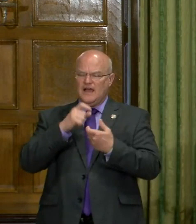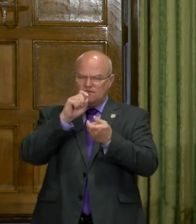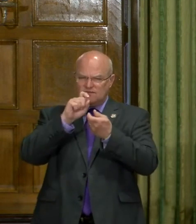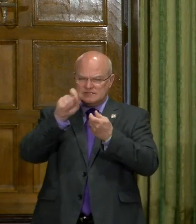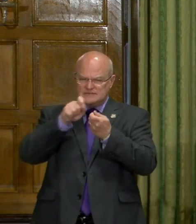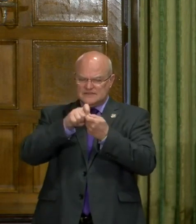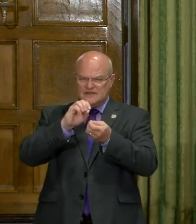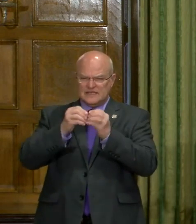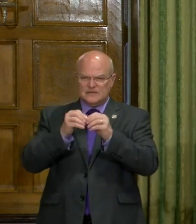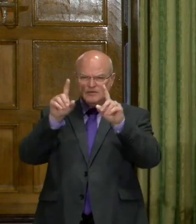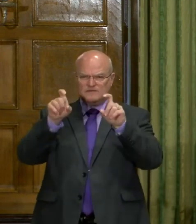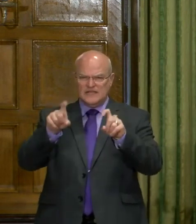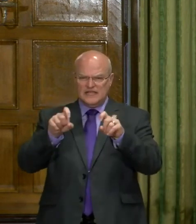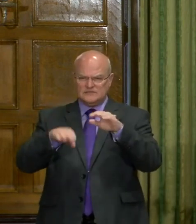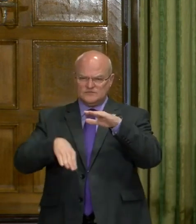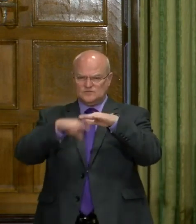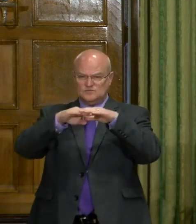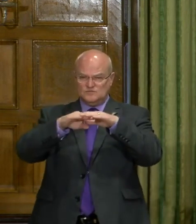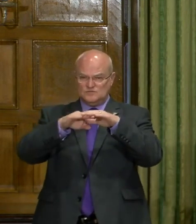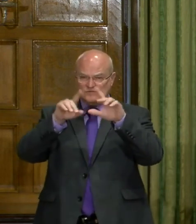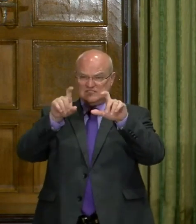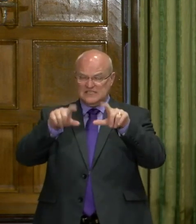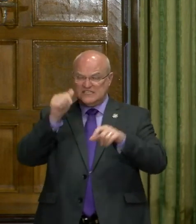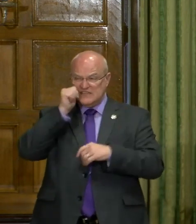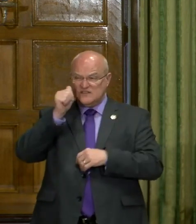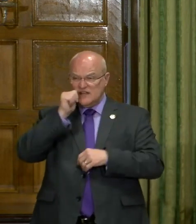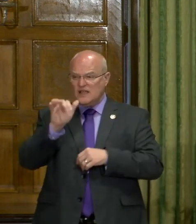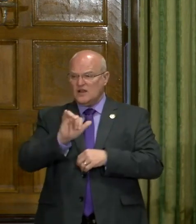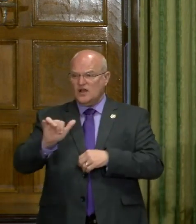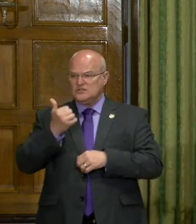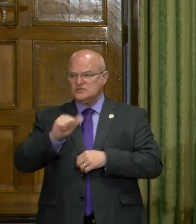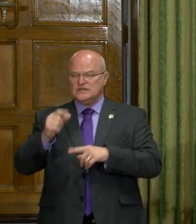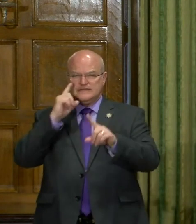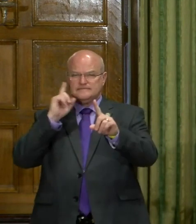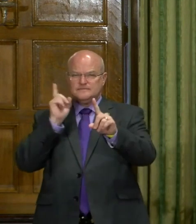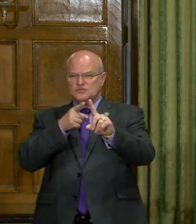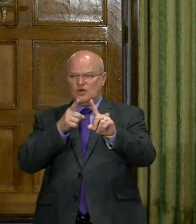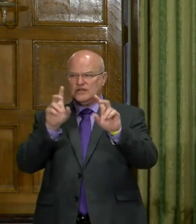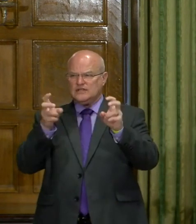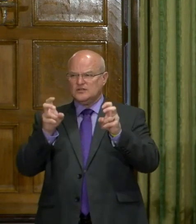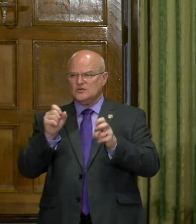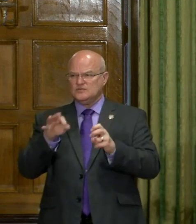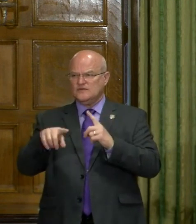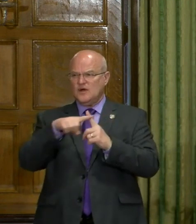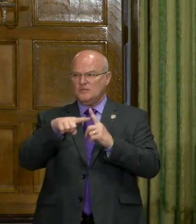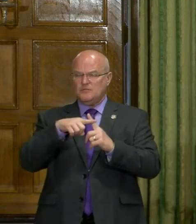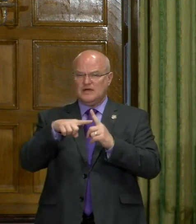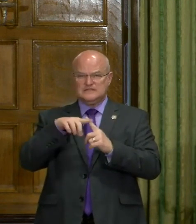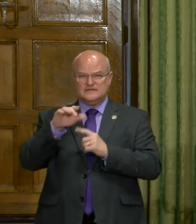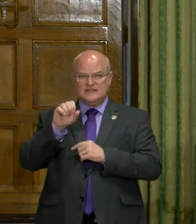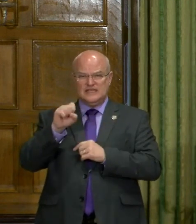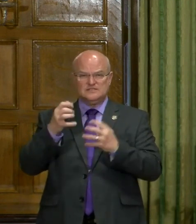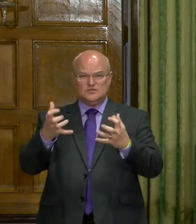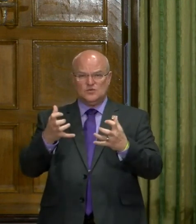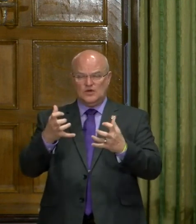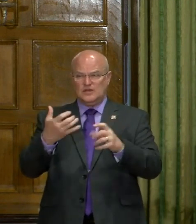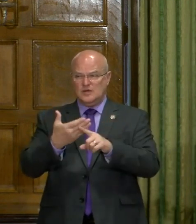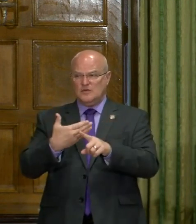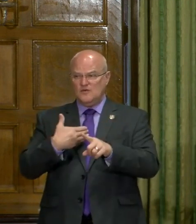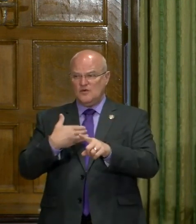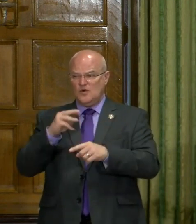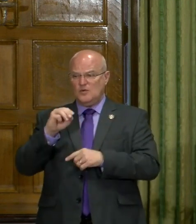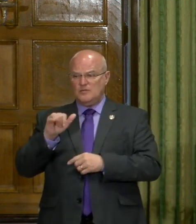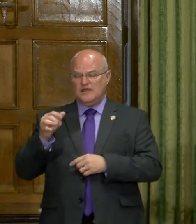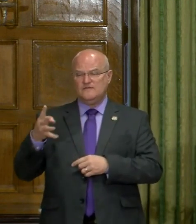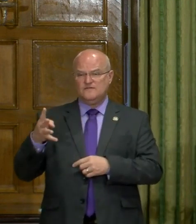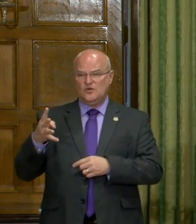certain number of tests you want to get to, um, and also any target in terms of positive cases that you want to get to before